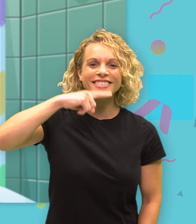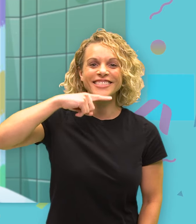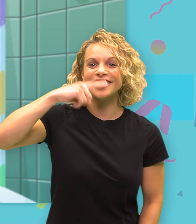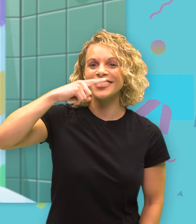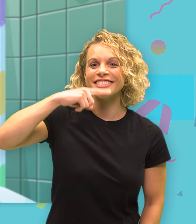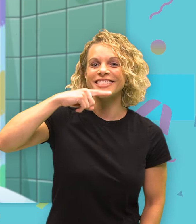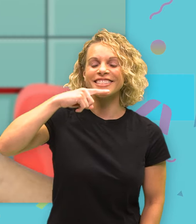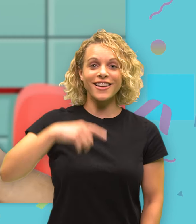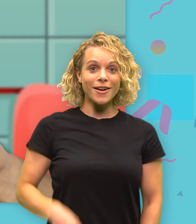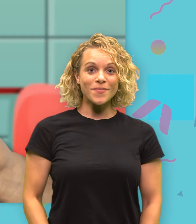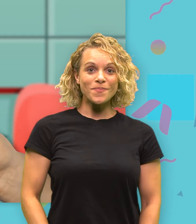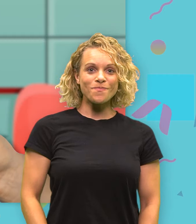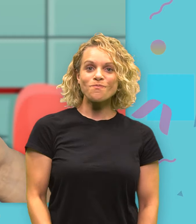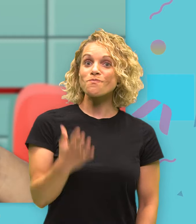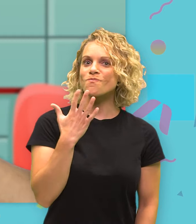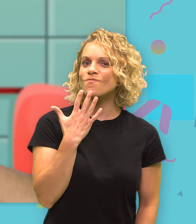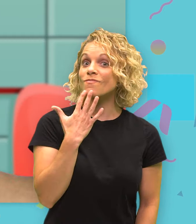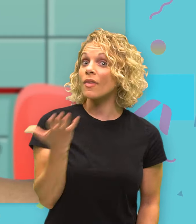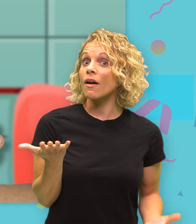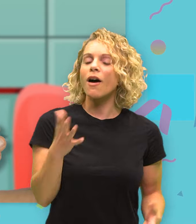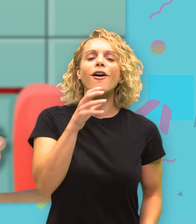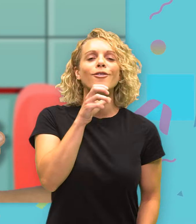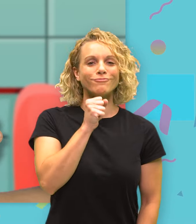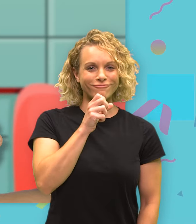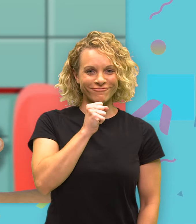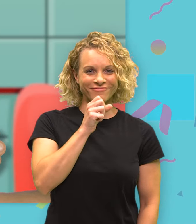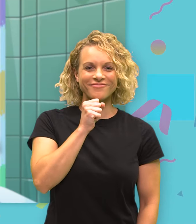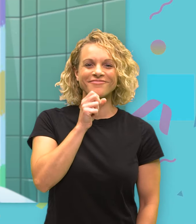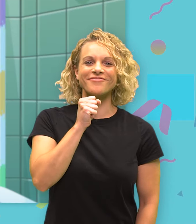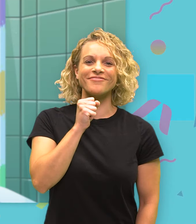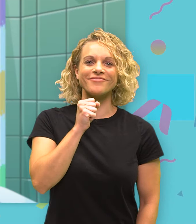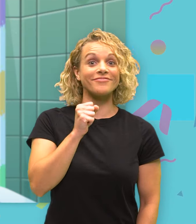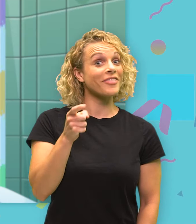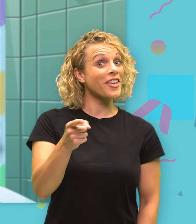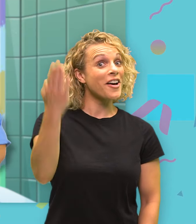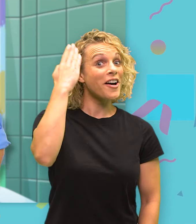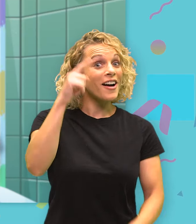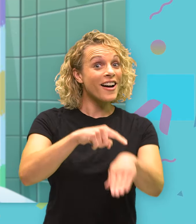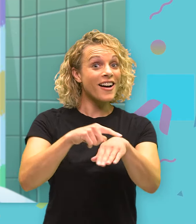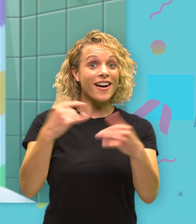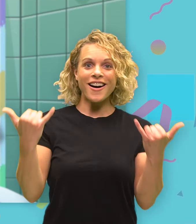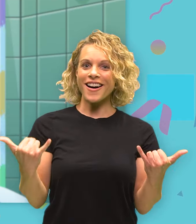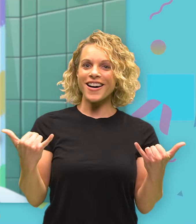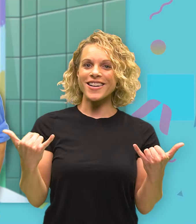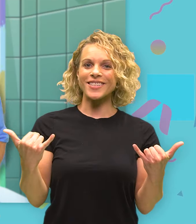toothbrush and it is the color orange. I bet you know what time it is. Yeah,